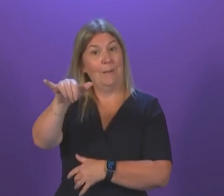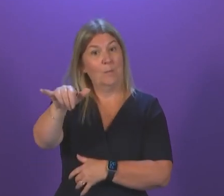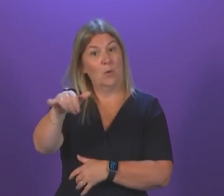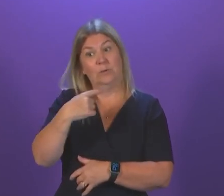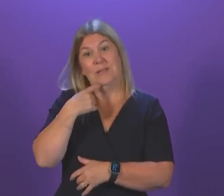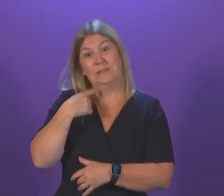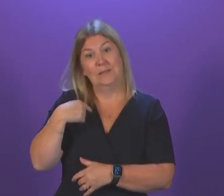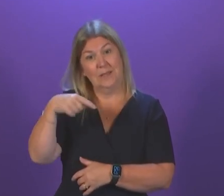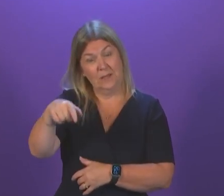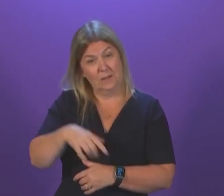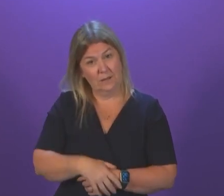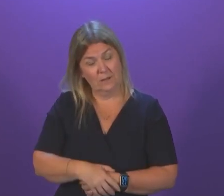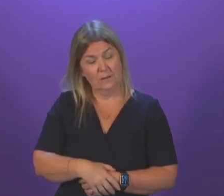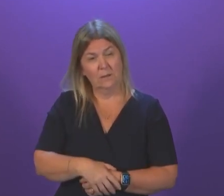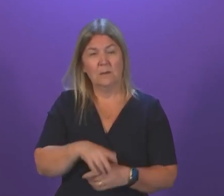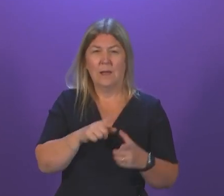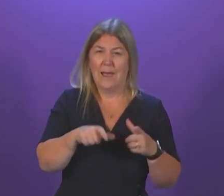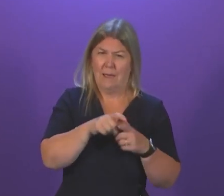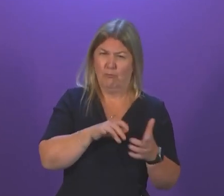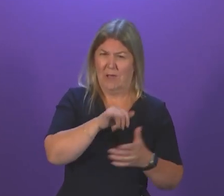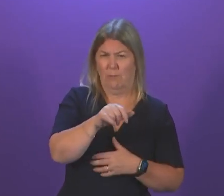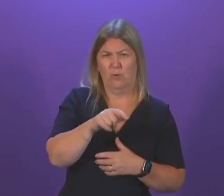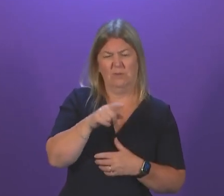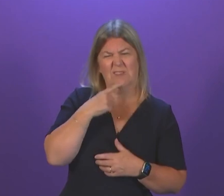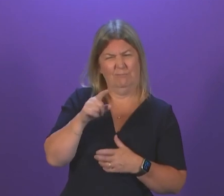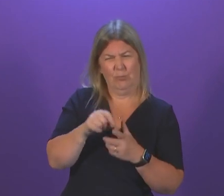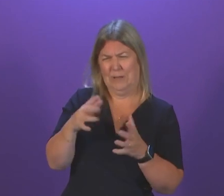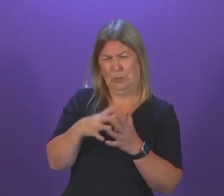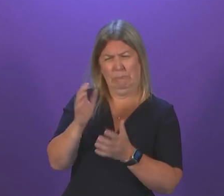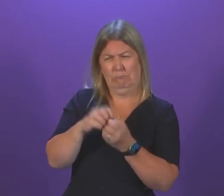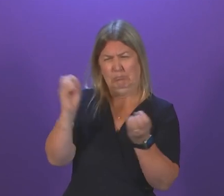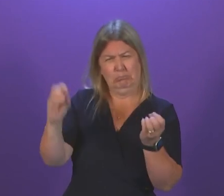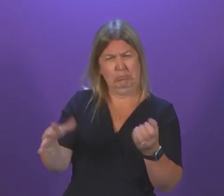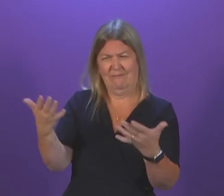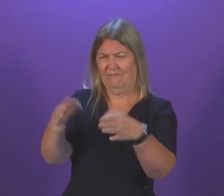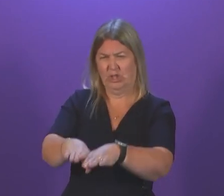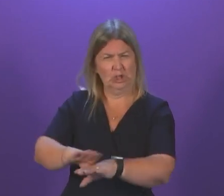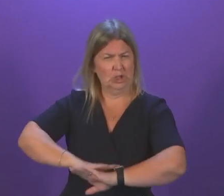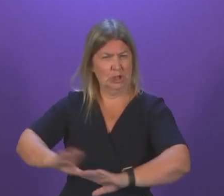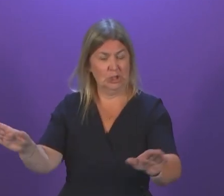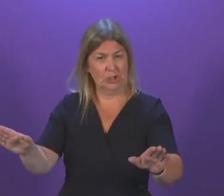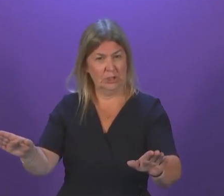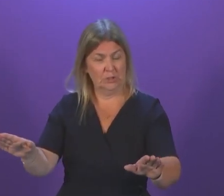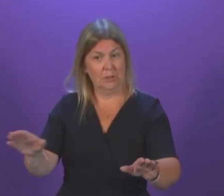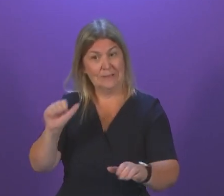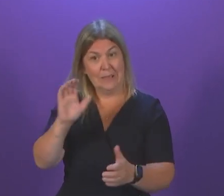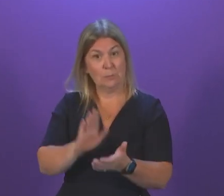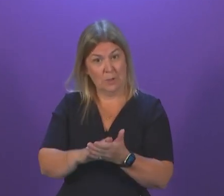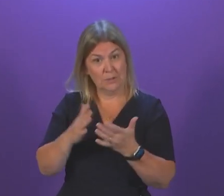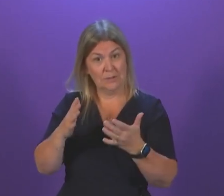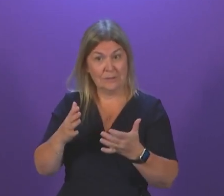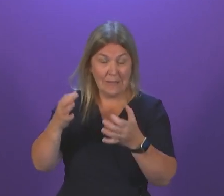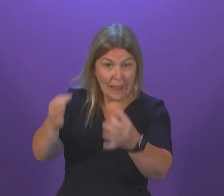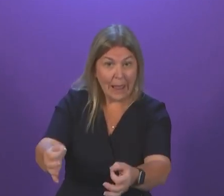has said Presswick is doomed so more than six months after a preferred bidder was chosen. Can the First Minister tell us is the sale of Presswick